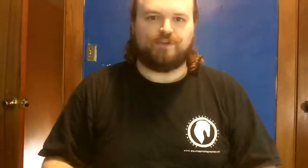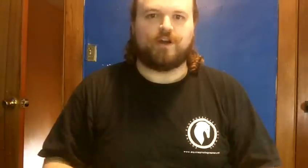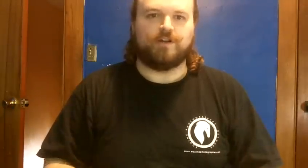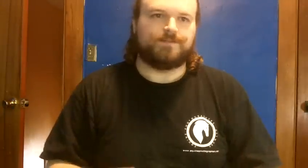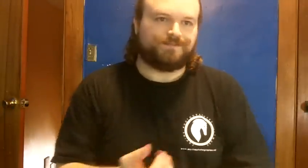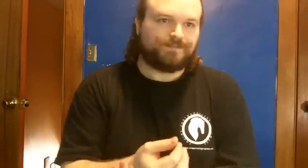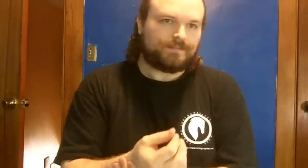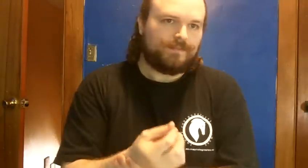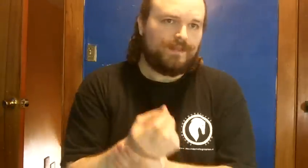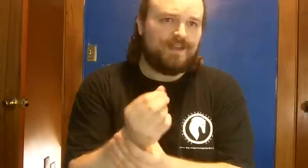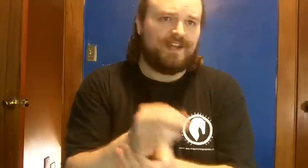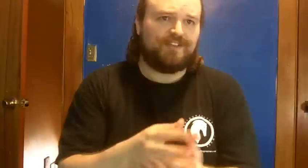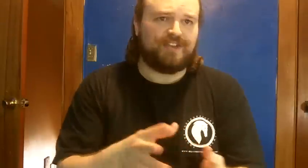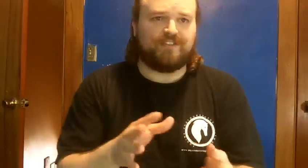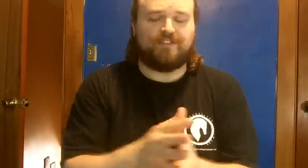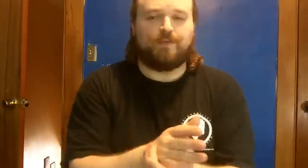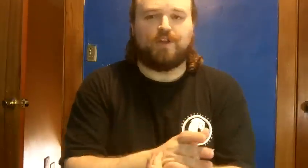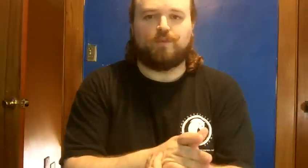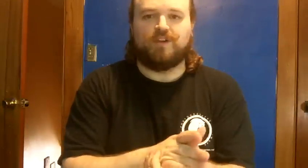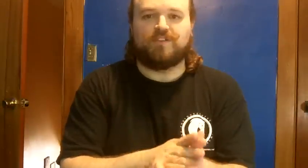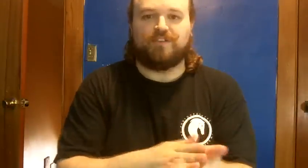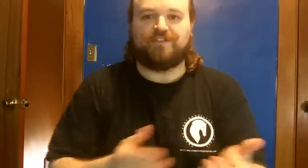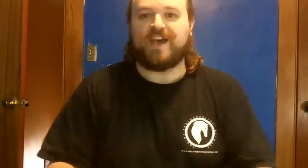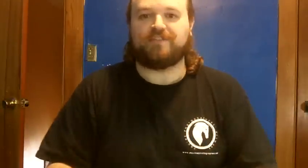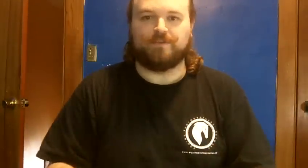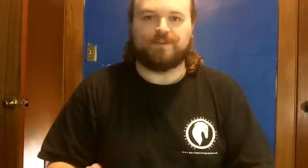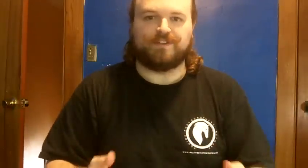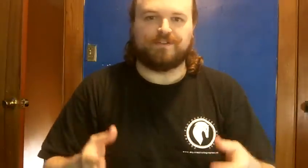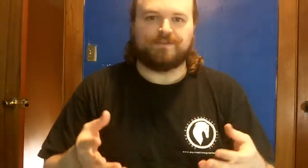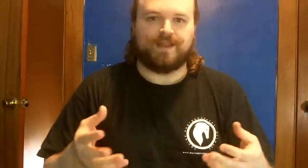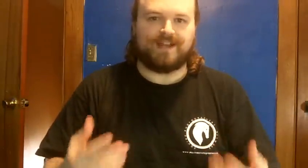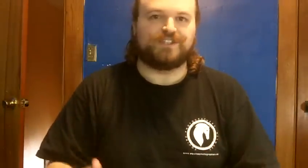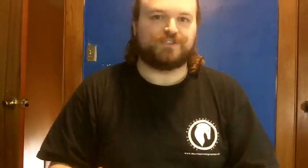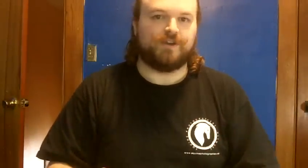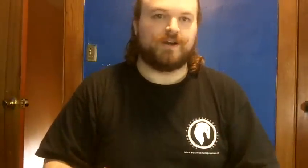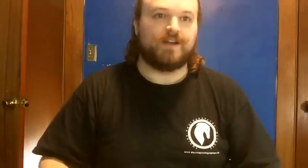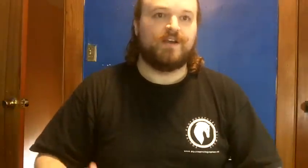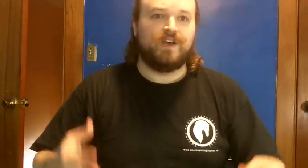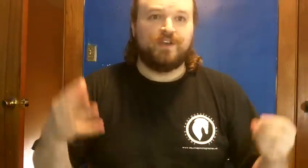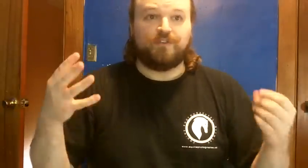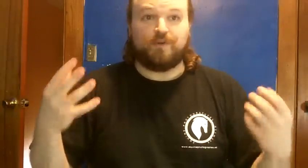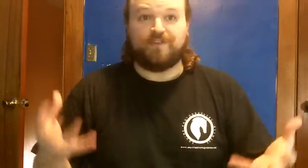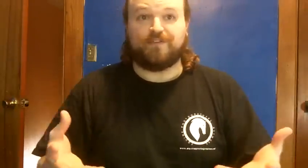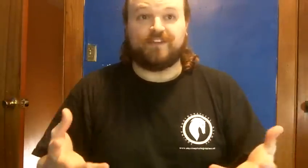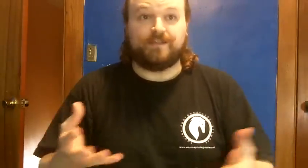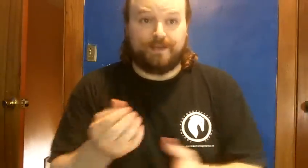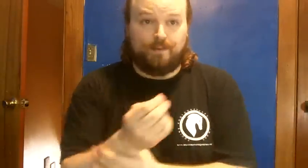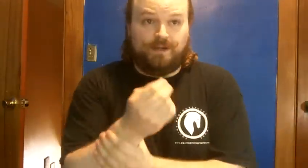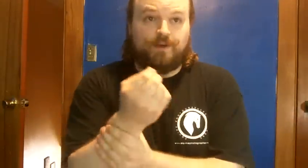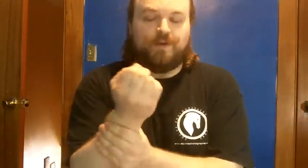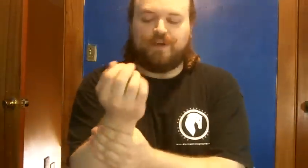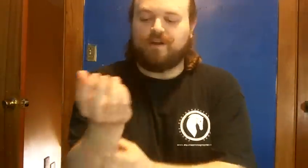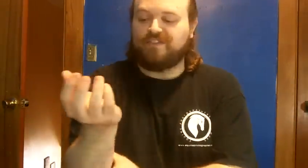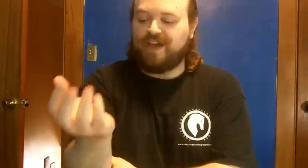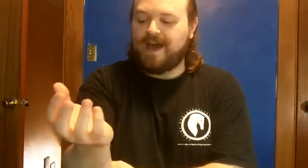stronger and as you get to the smaller ones they're faster but they're not as strong so if you're dealing with RSI